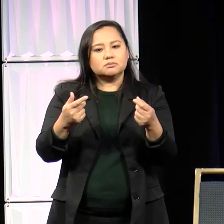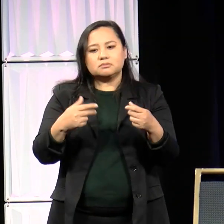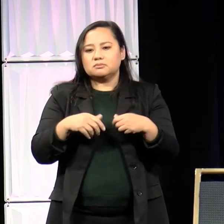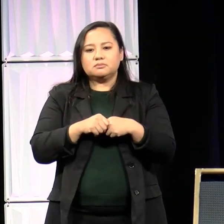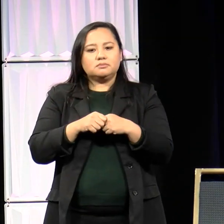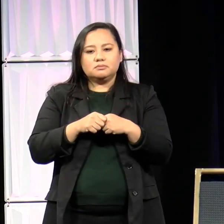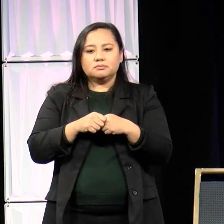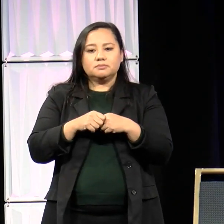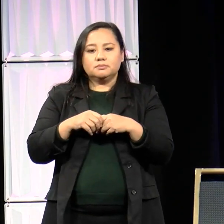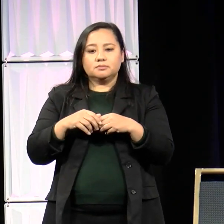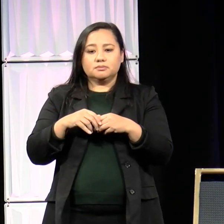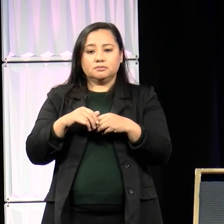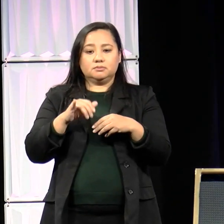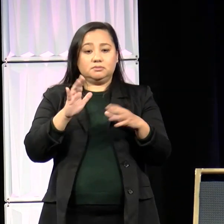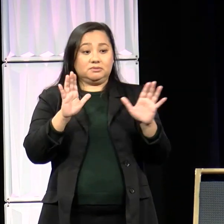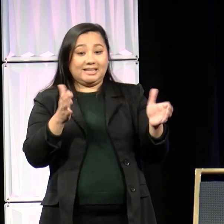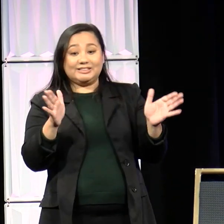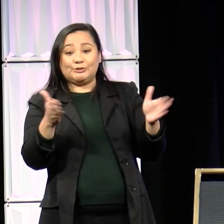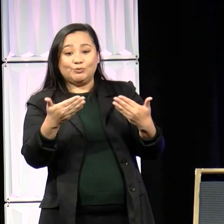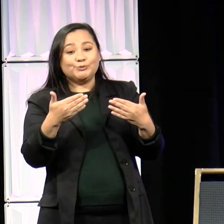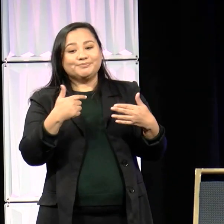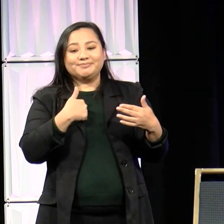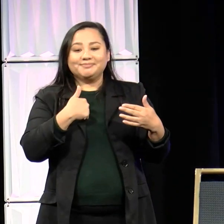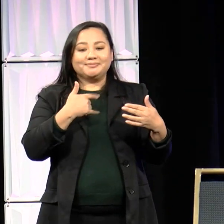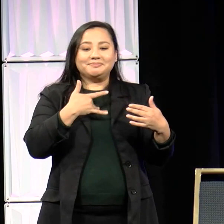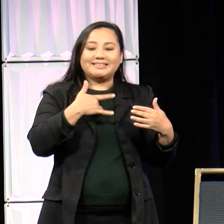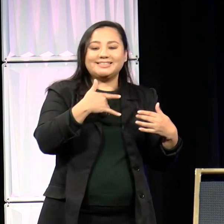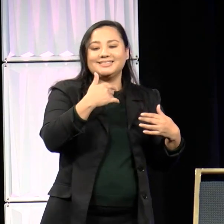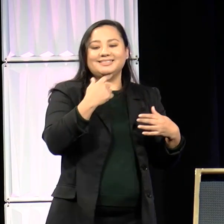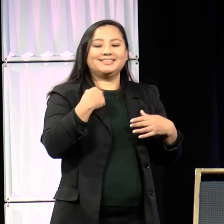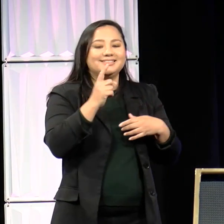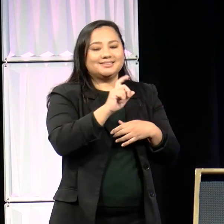because anywhere you put me, we gonna be chatting.